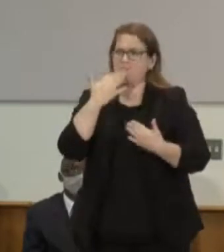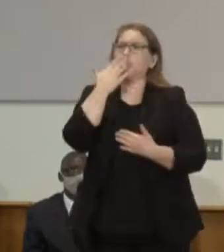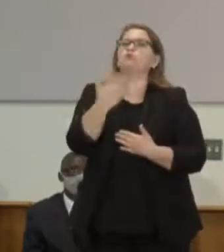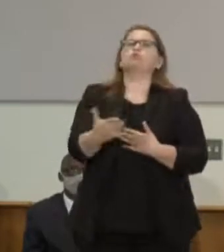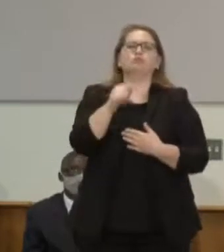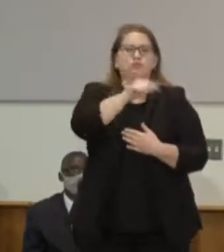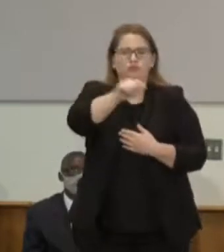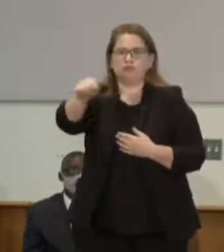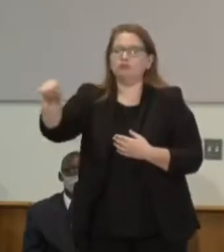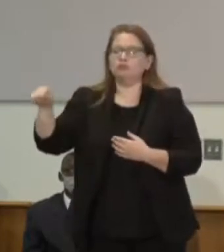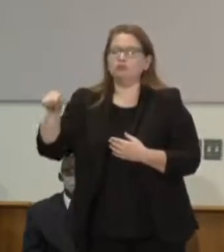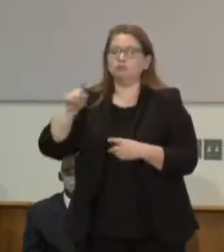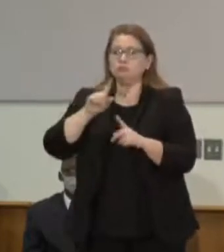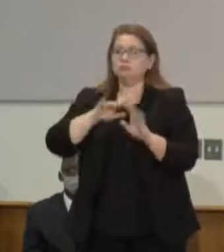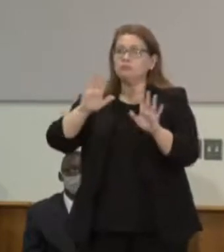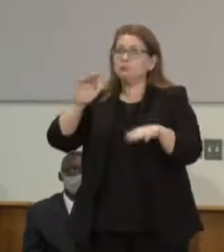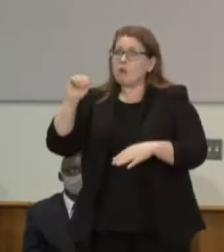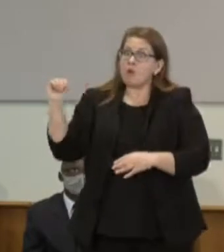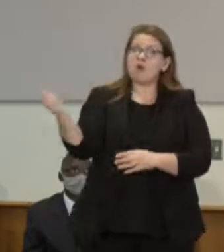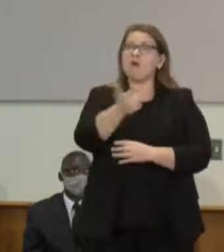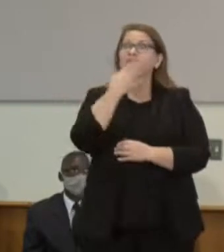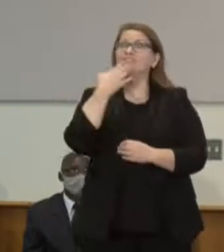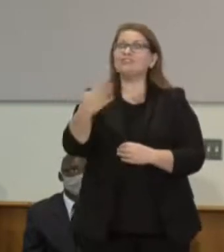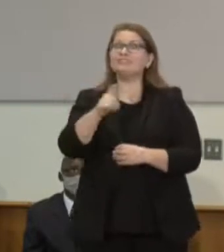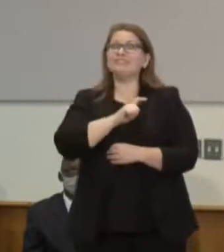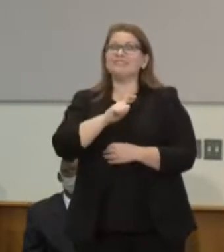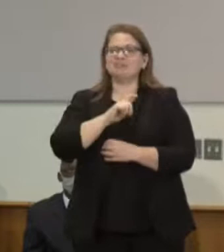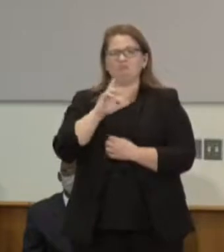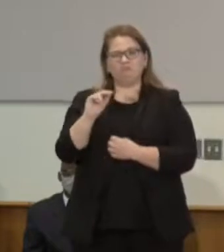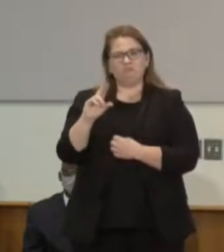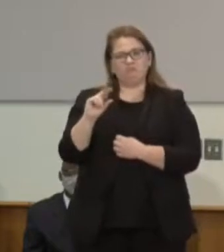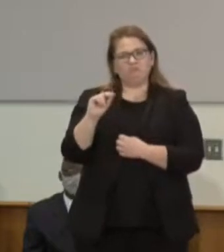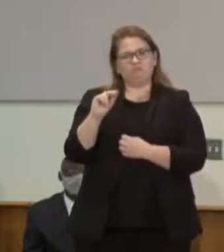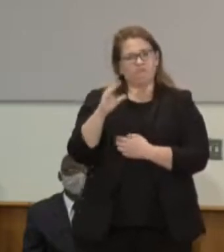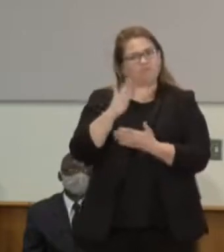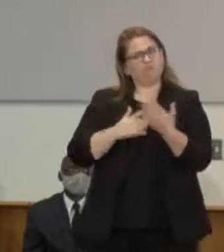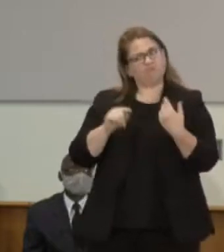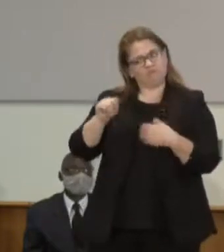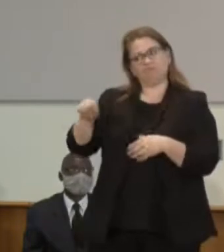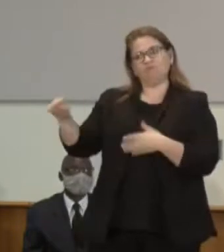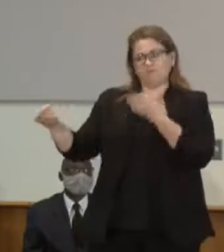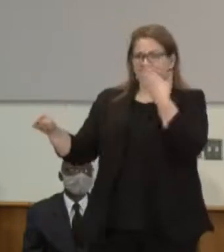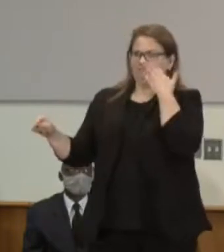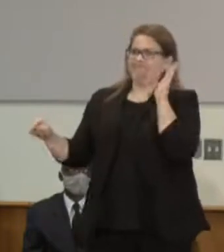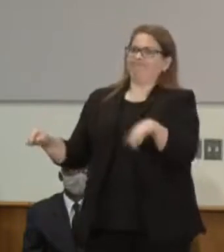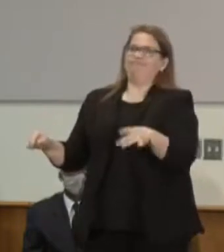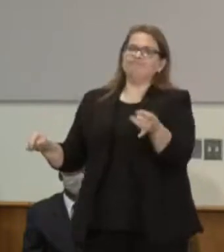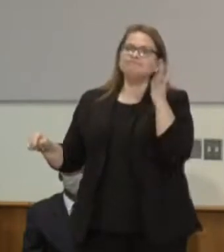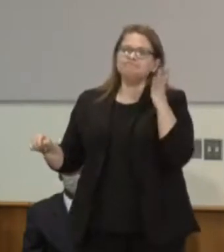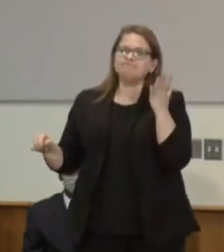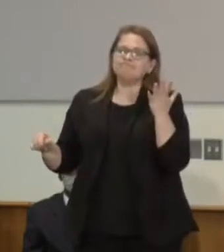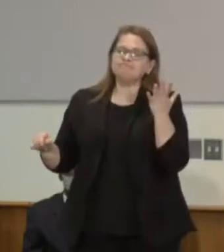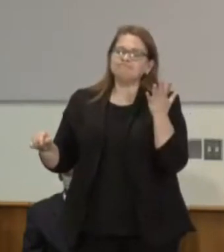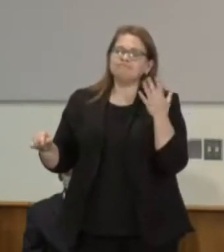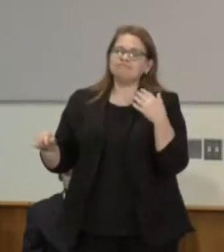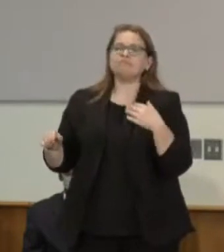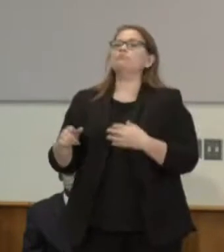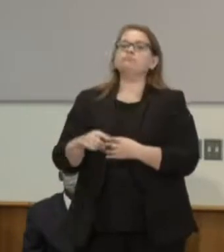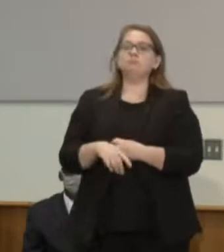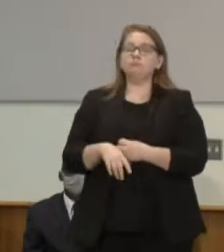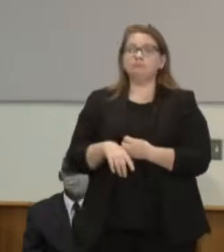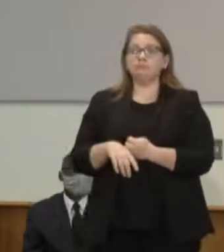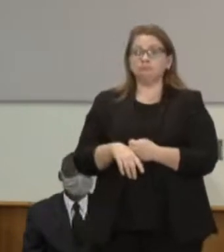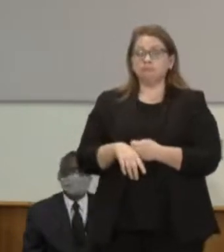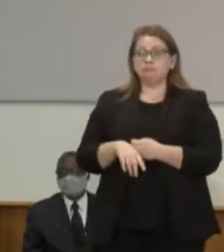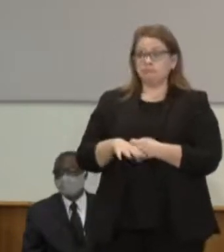And the bad cops make the good cops look bad. And the bad cops make the institution look bad